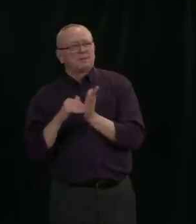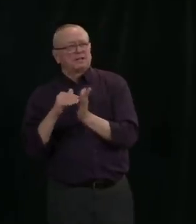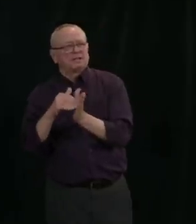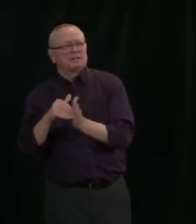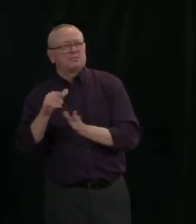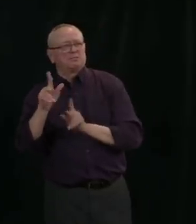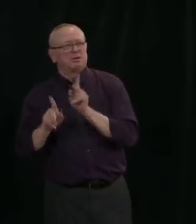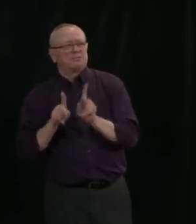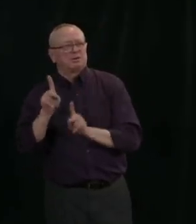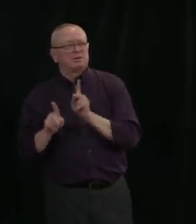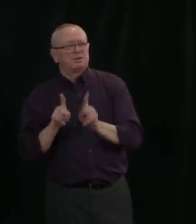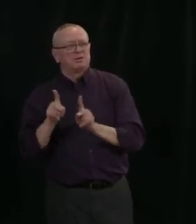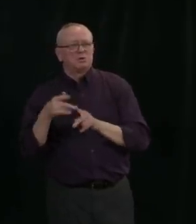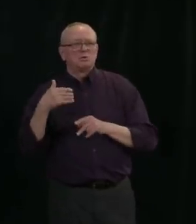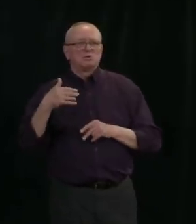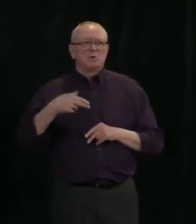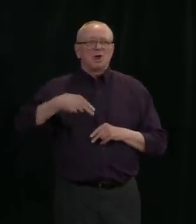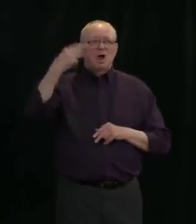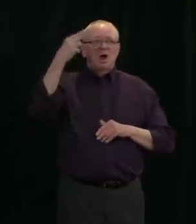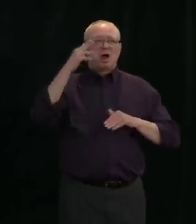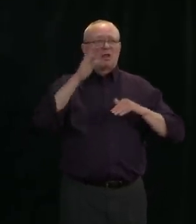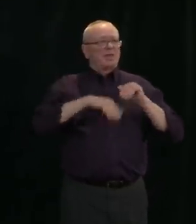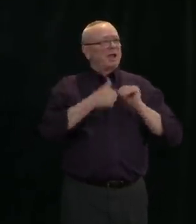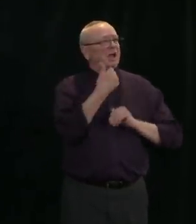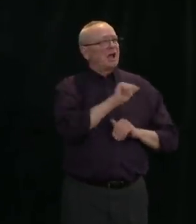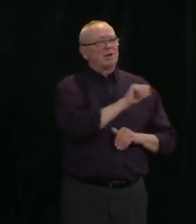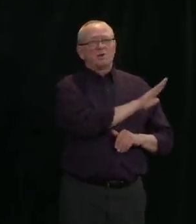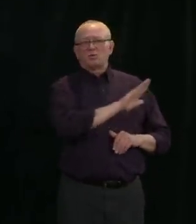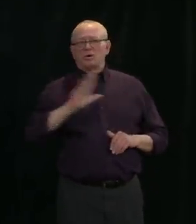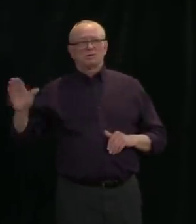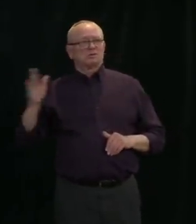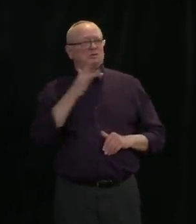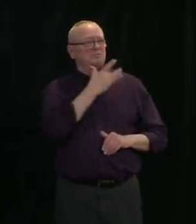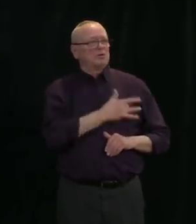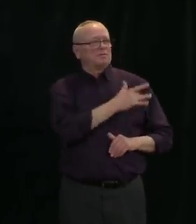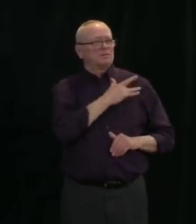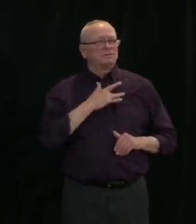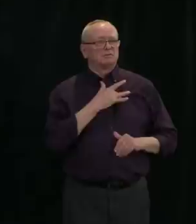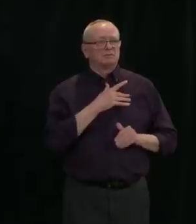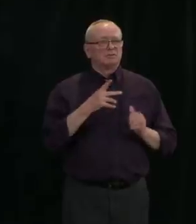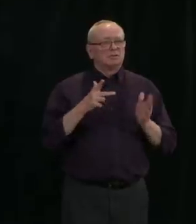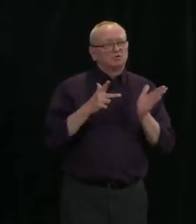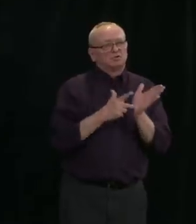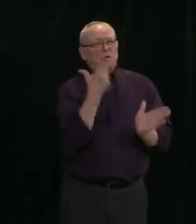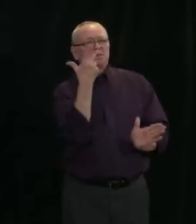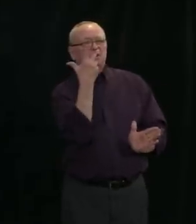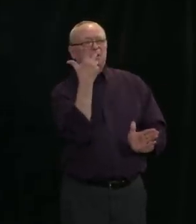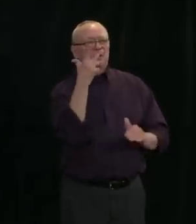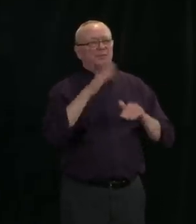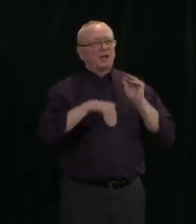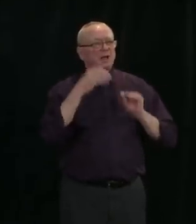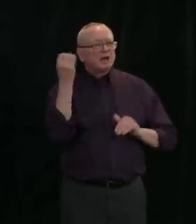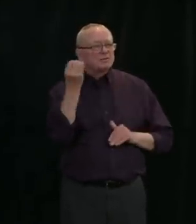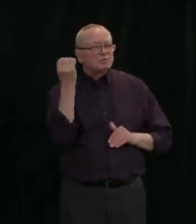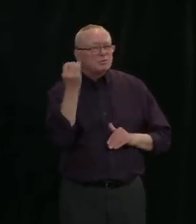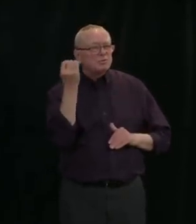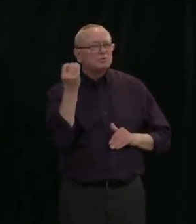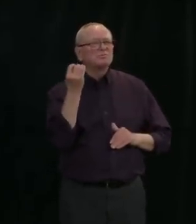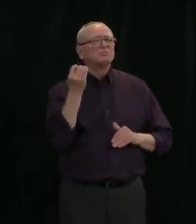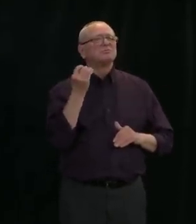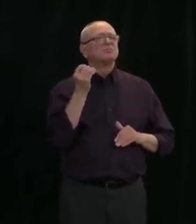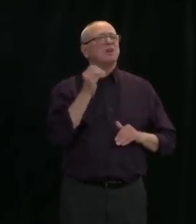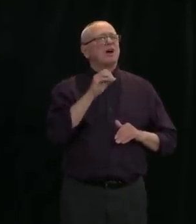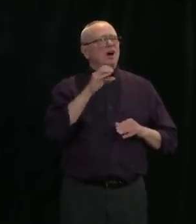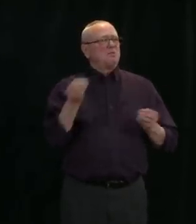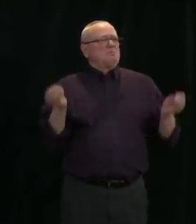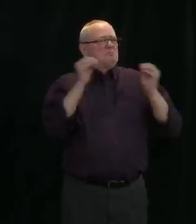the rate in Ontario and the vast majority of countries around the world. To offer a bit more context for these numbers, the rate of total